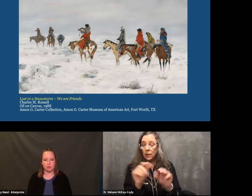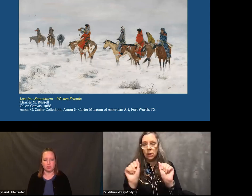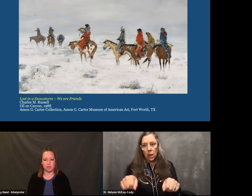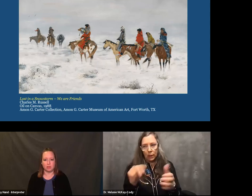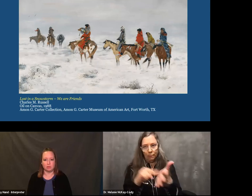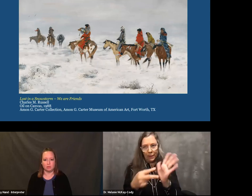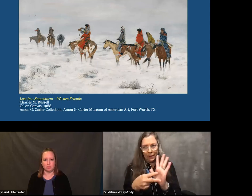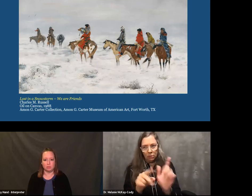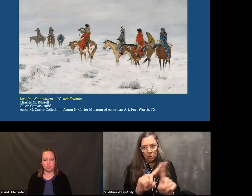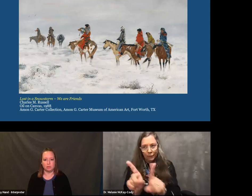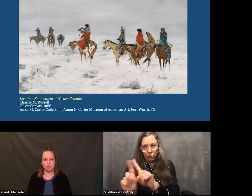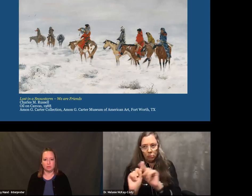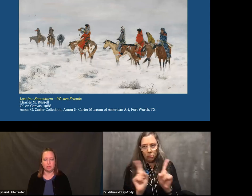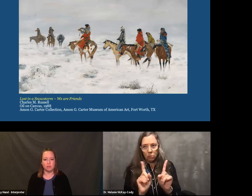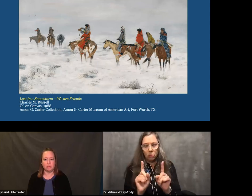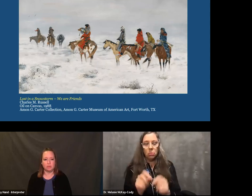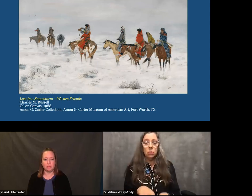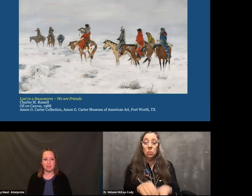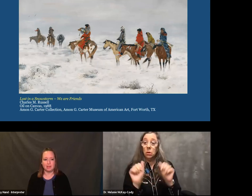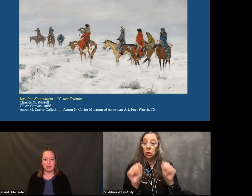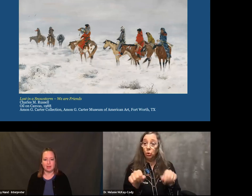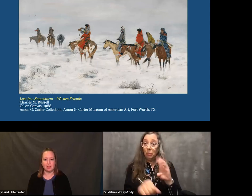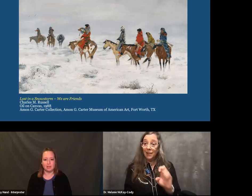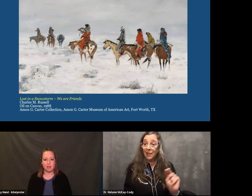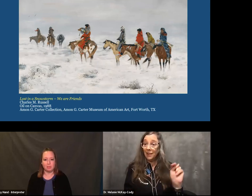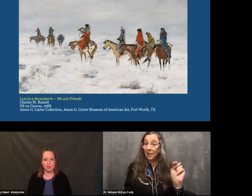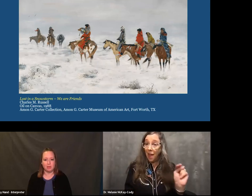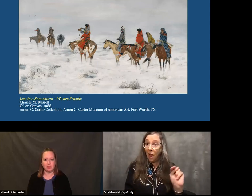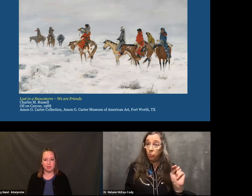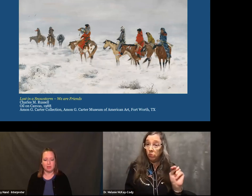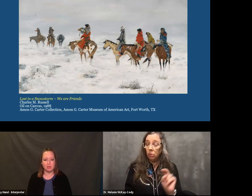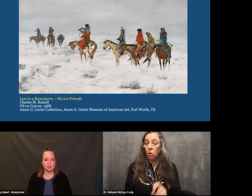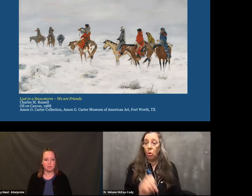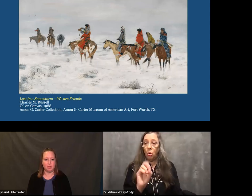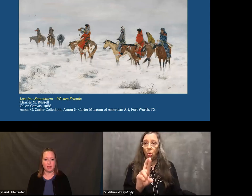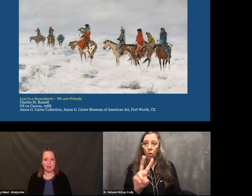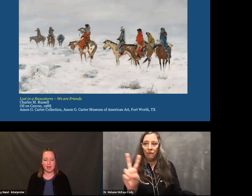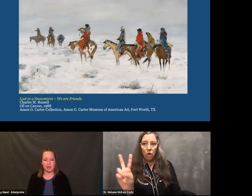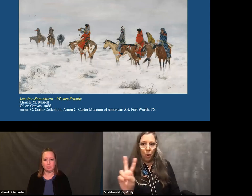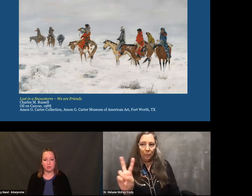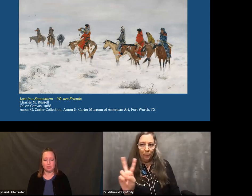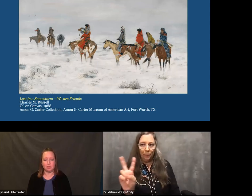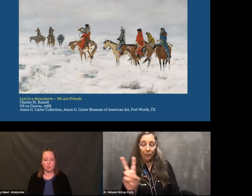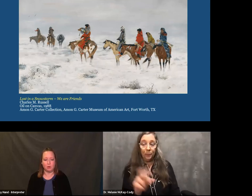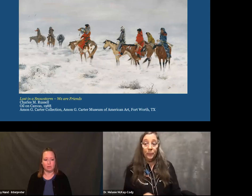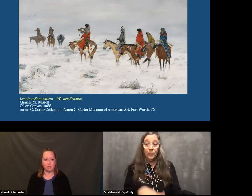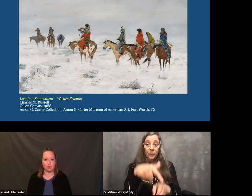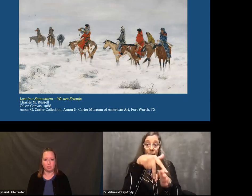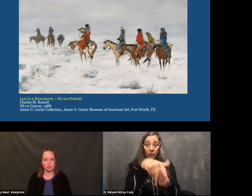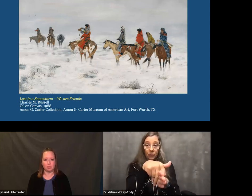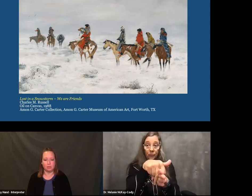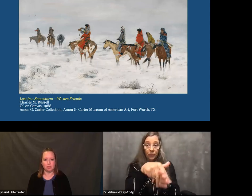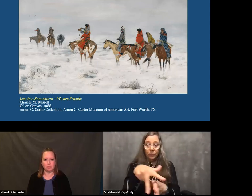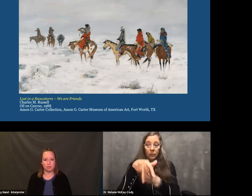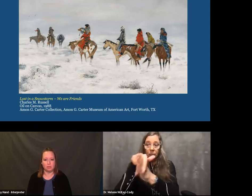of the group or where's the other group? So the sign that's happening could be a noun or a